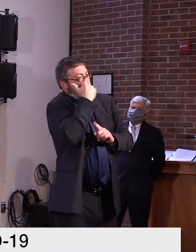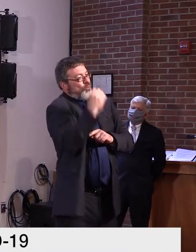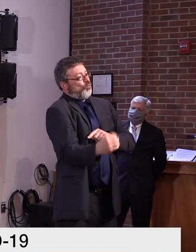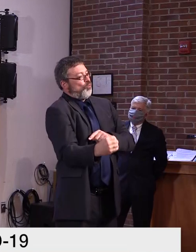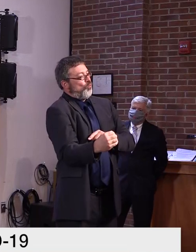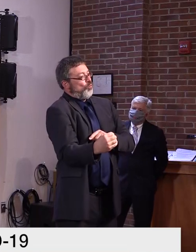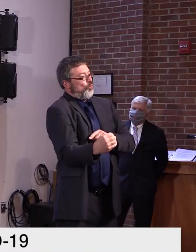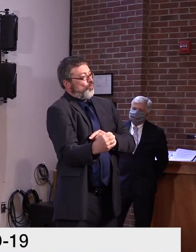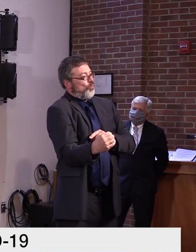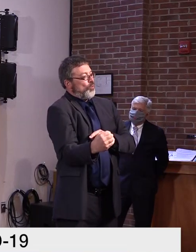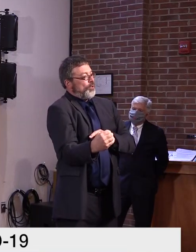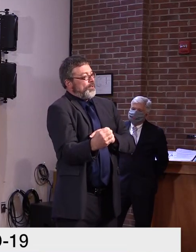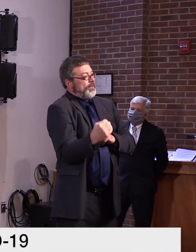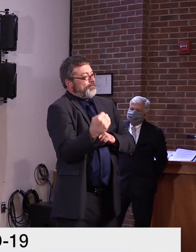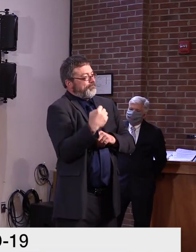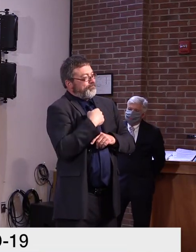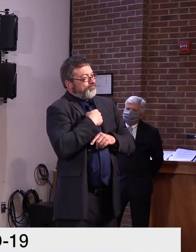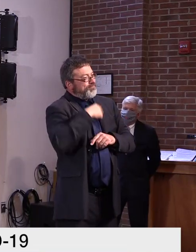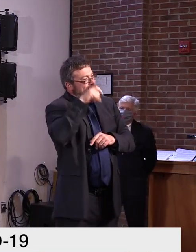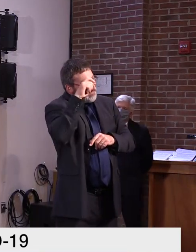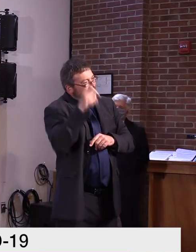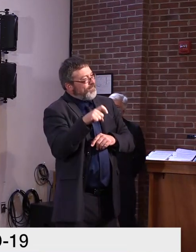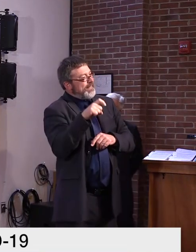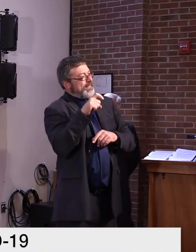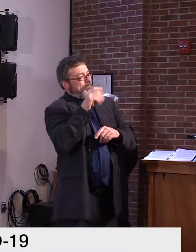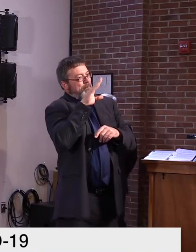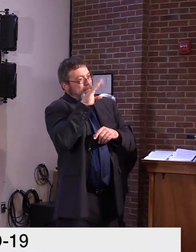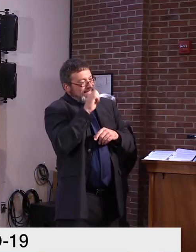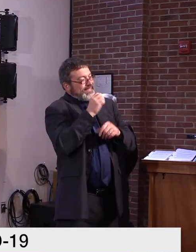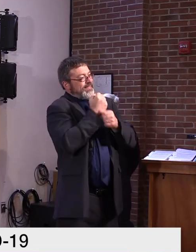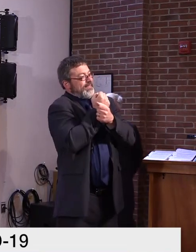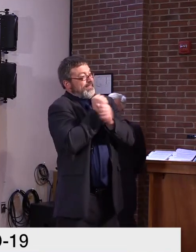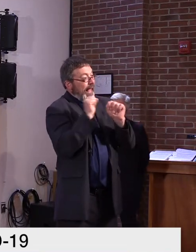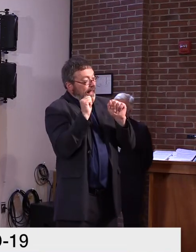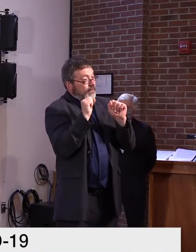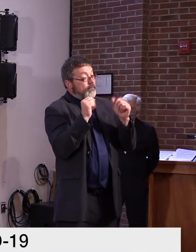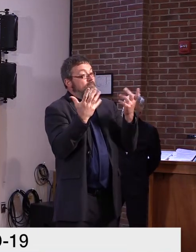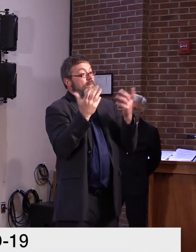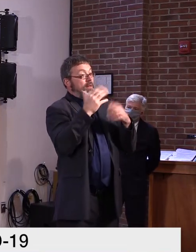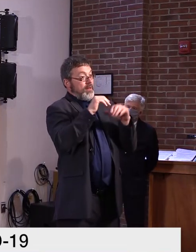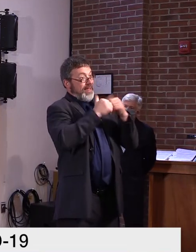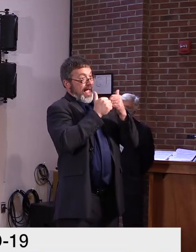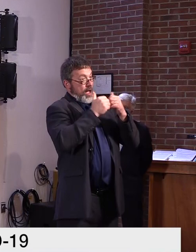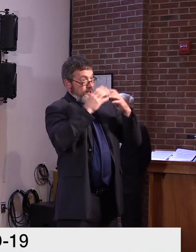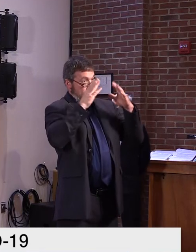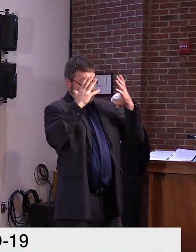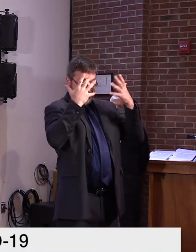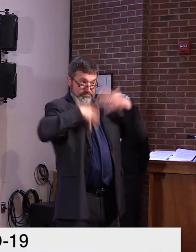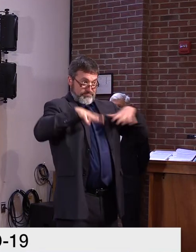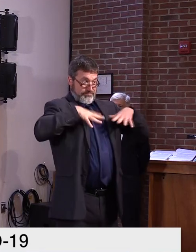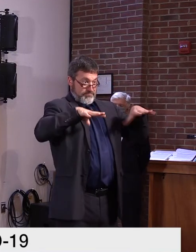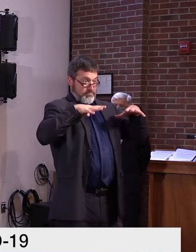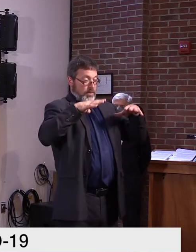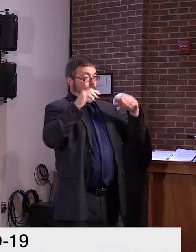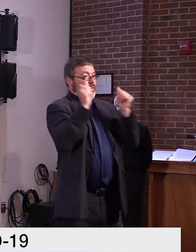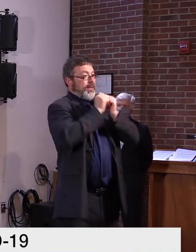abide by all of the mass gathering guidance that we've provided thus far, uh, in Vermont.